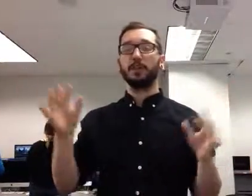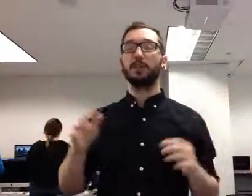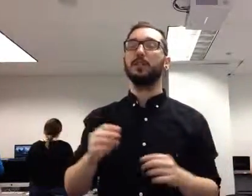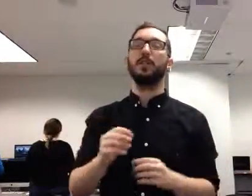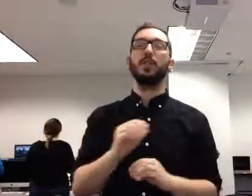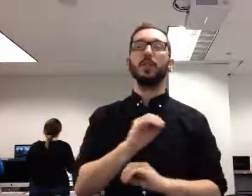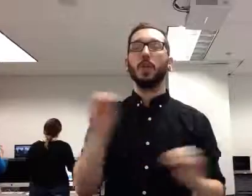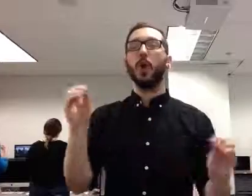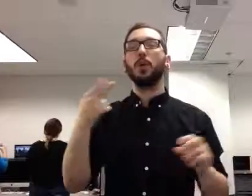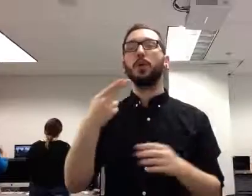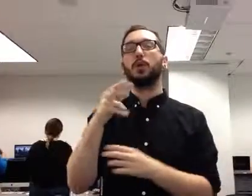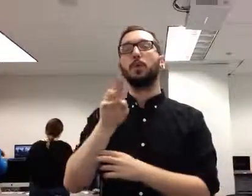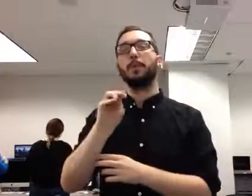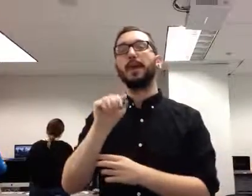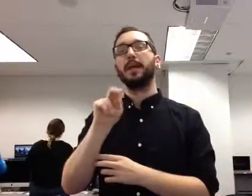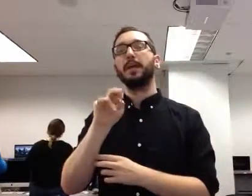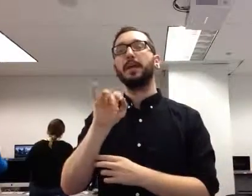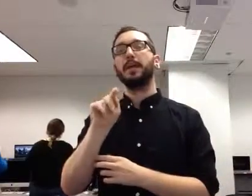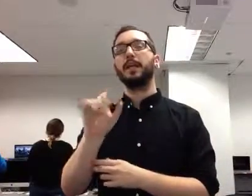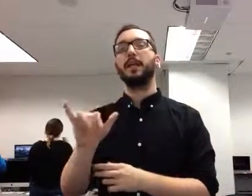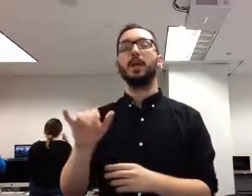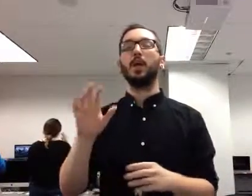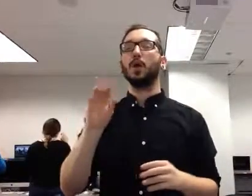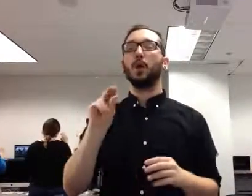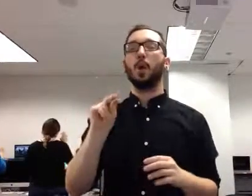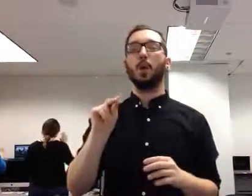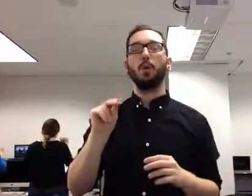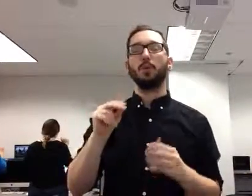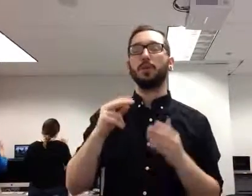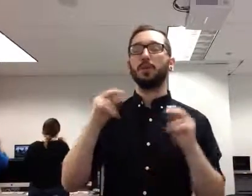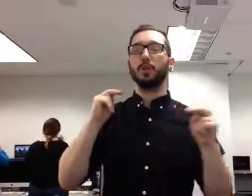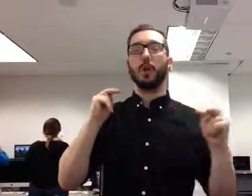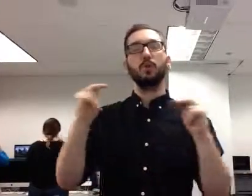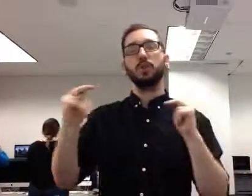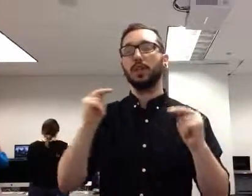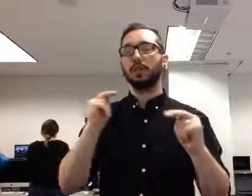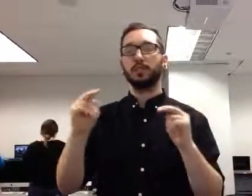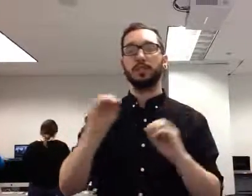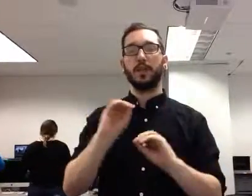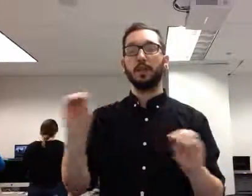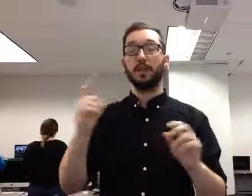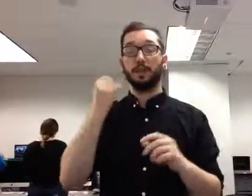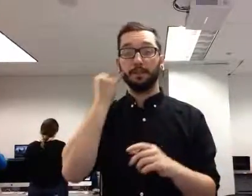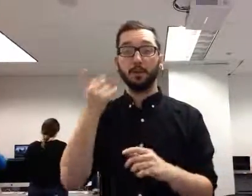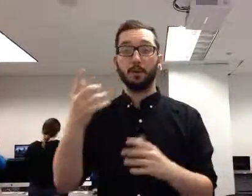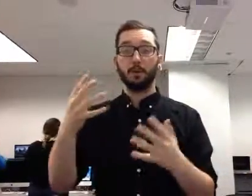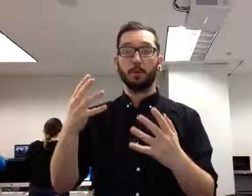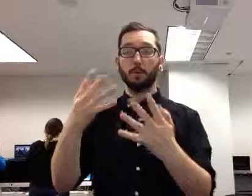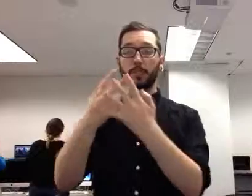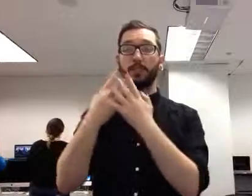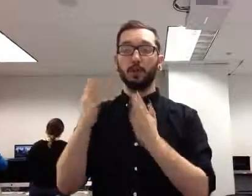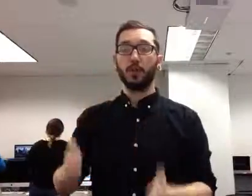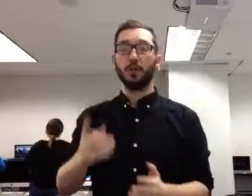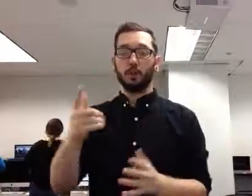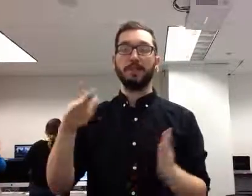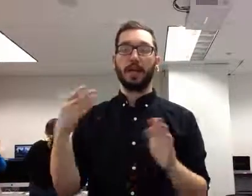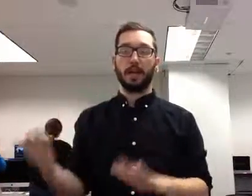there. There was no Geneva. If you were a prisoner, you were dead. Yeah. Ben? If the Soviets followed the scorched earth